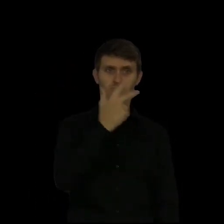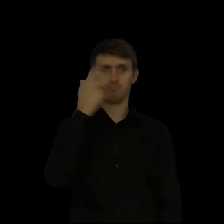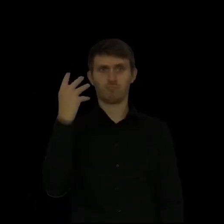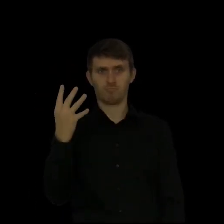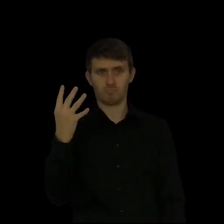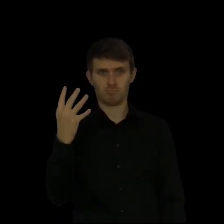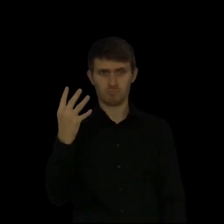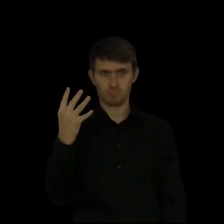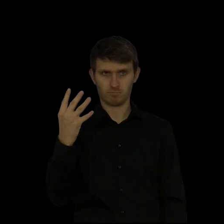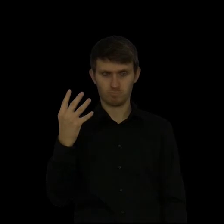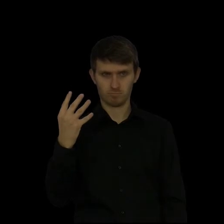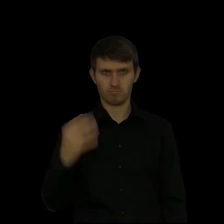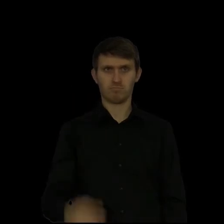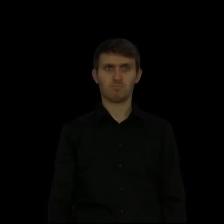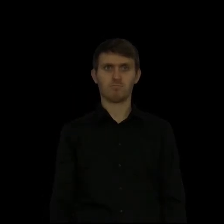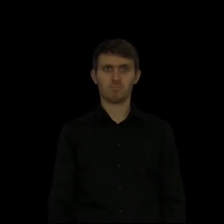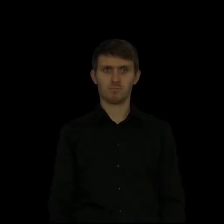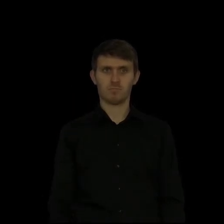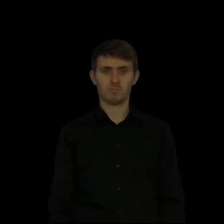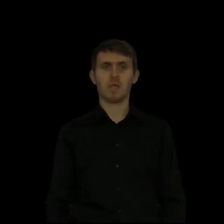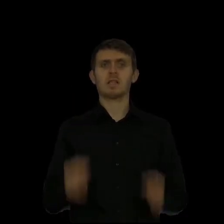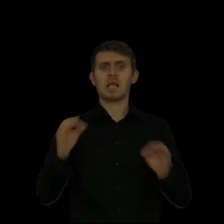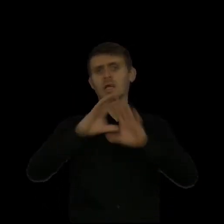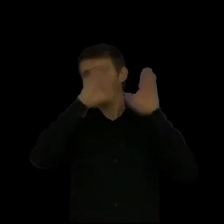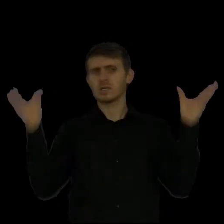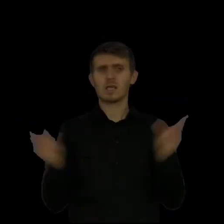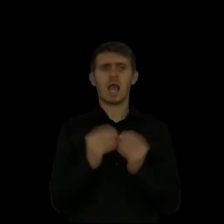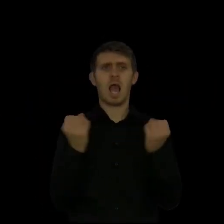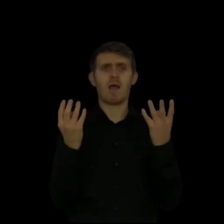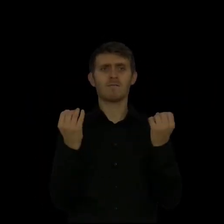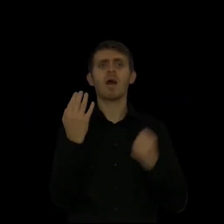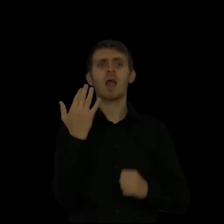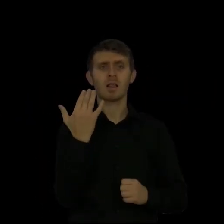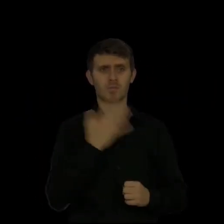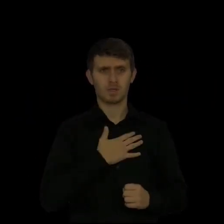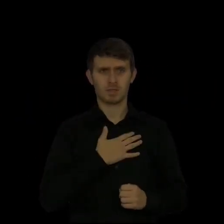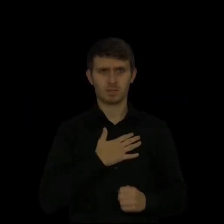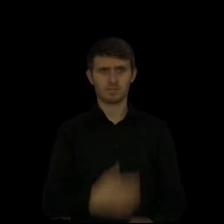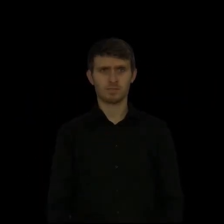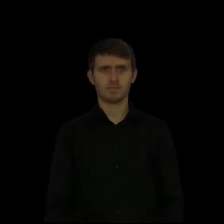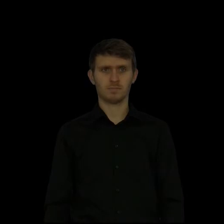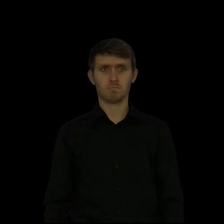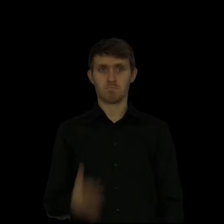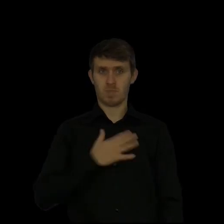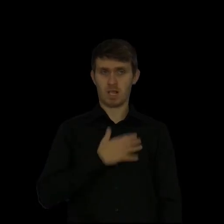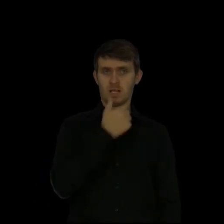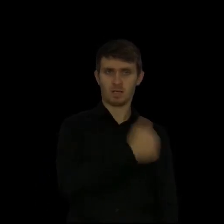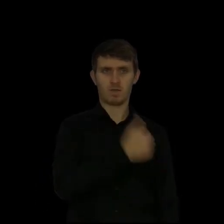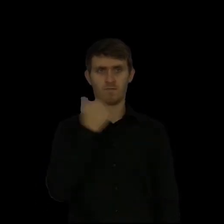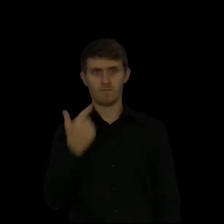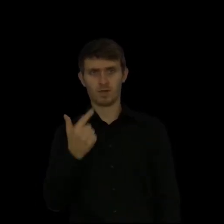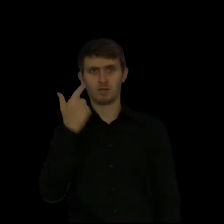One, two, three, four. So how many total avocados do I have now?